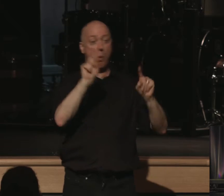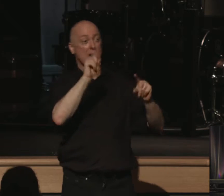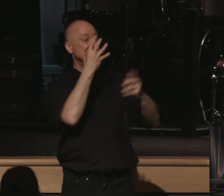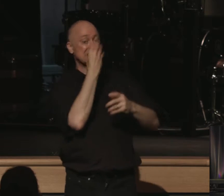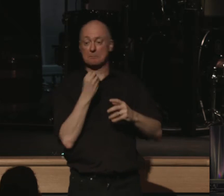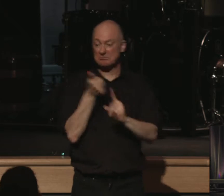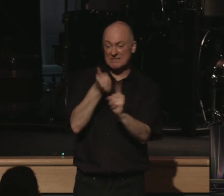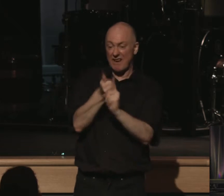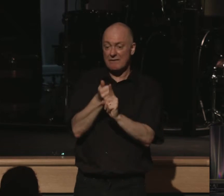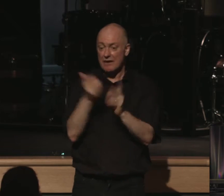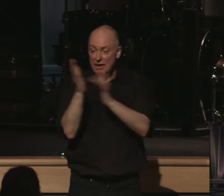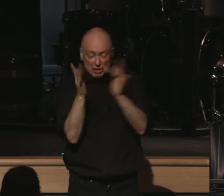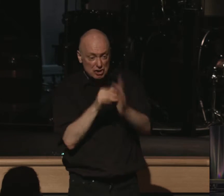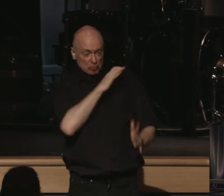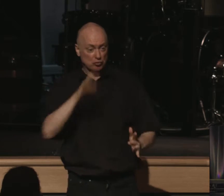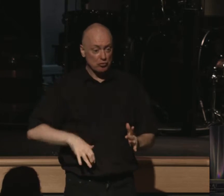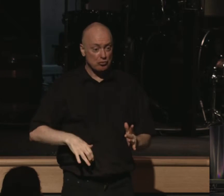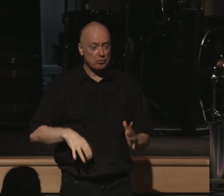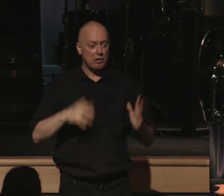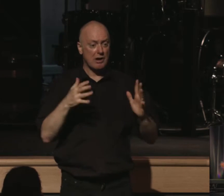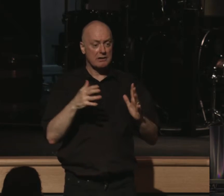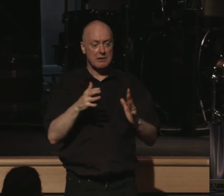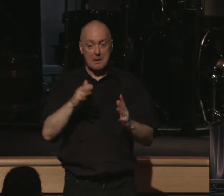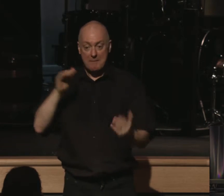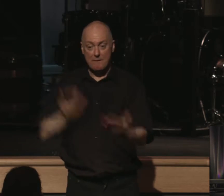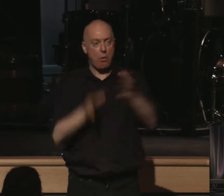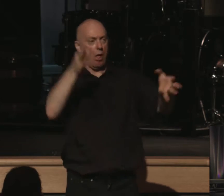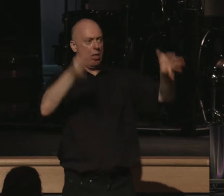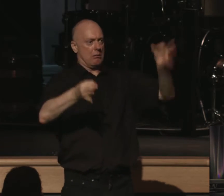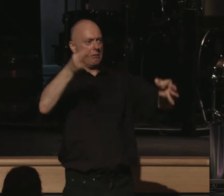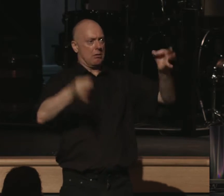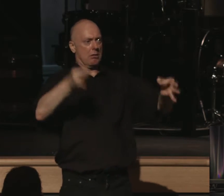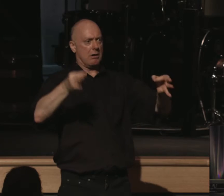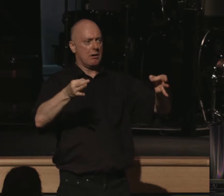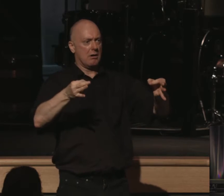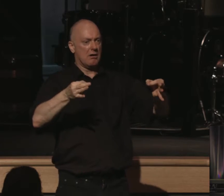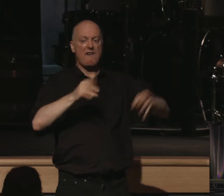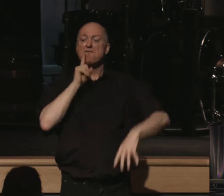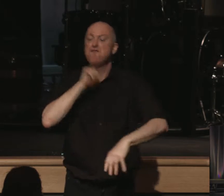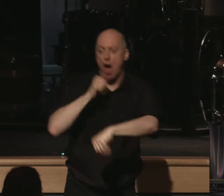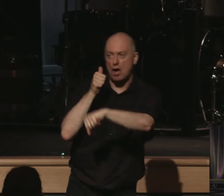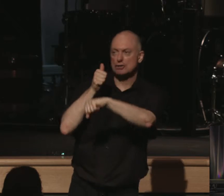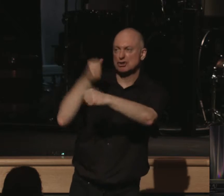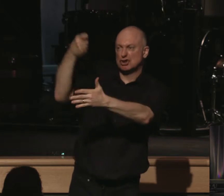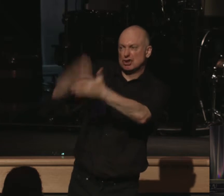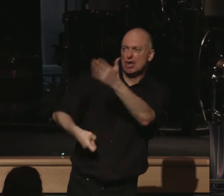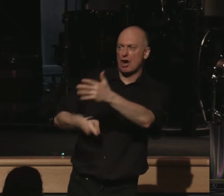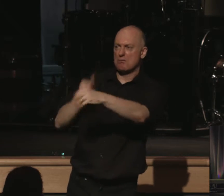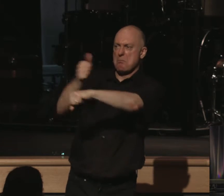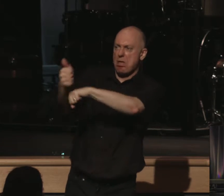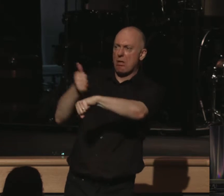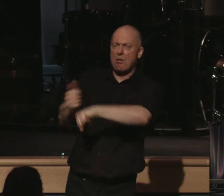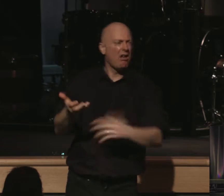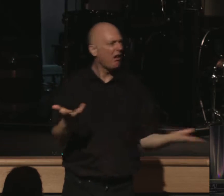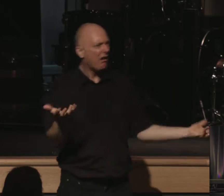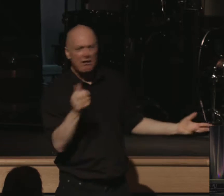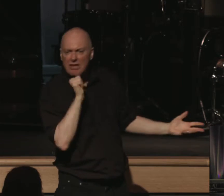sleep. As Jesus Christ is brought before the Sanhedrin and falsely charged with things that could not be substantiated,